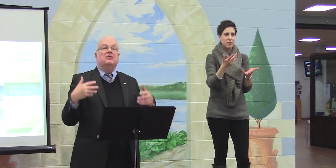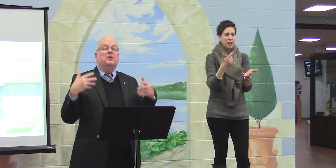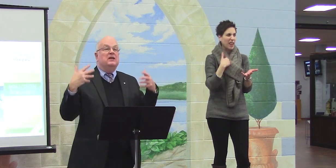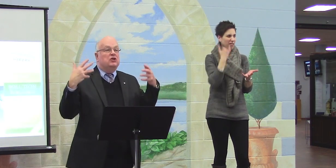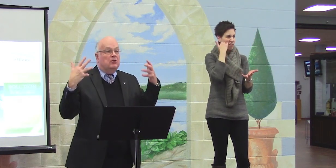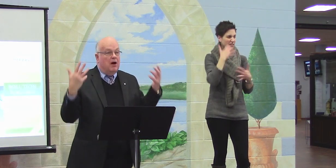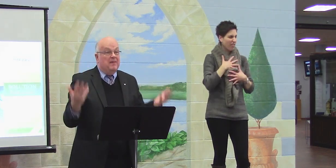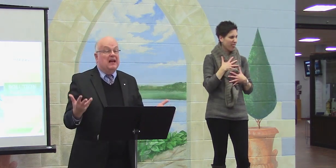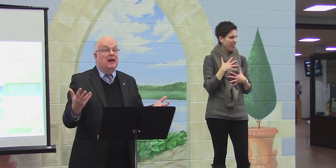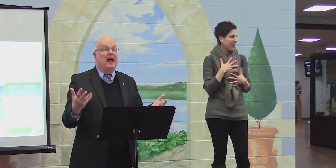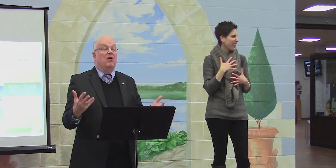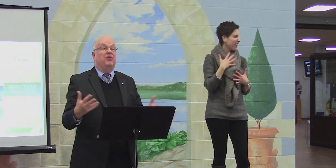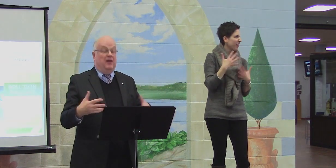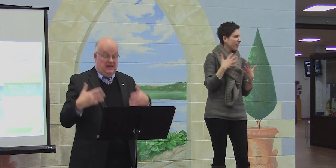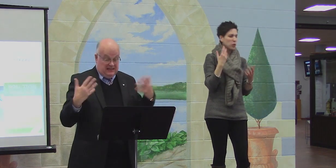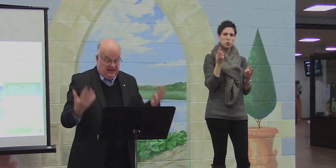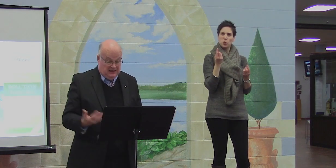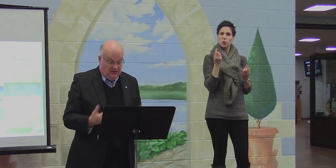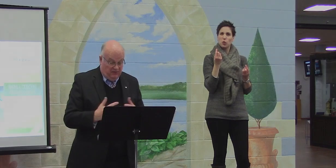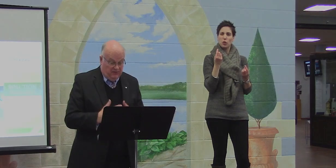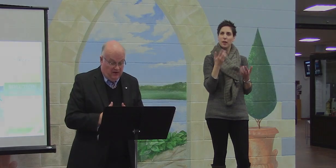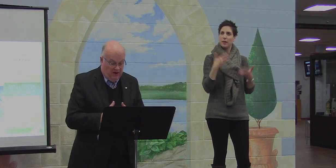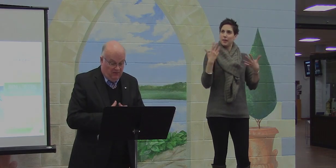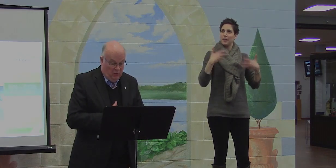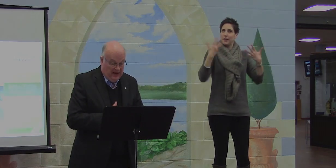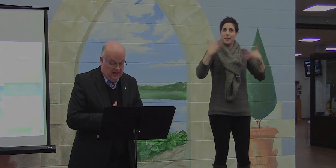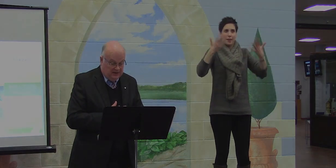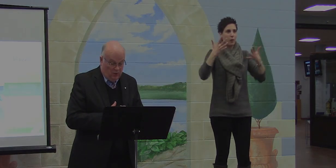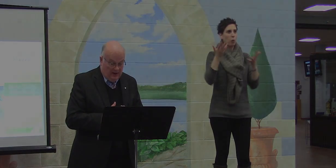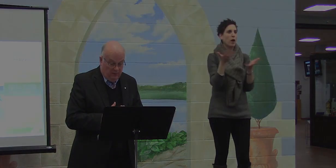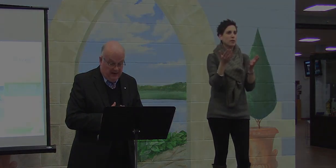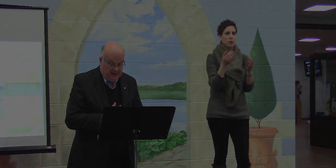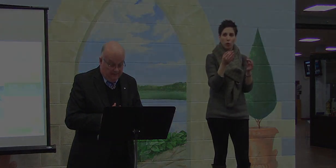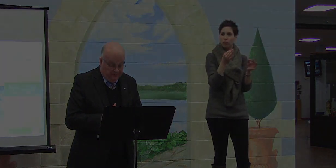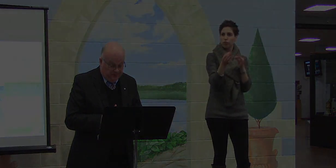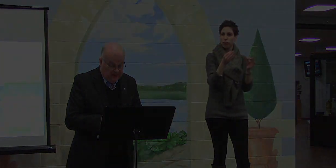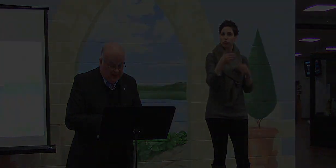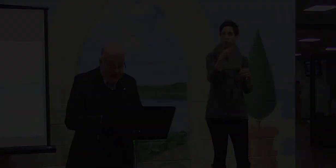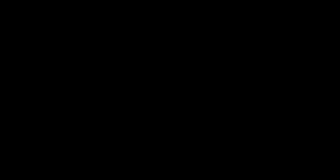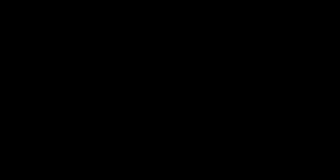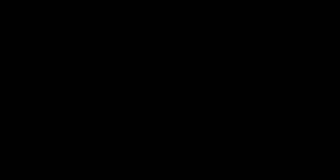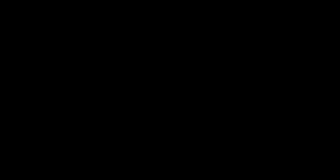better to ensure our mental health and sense of wellness and well-being.